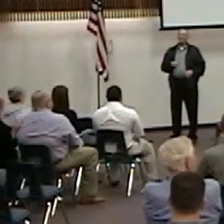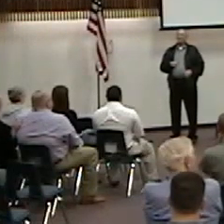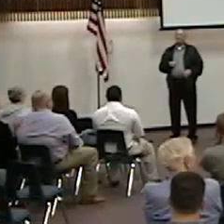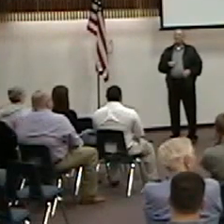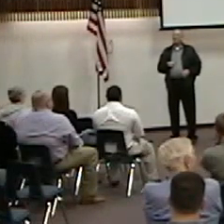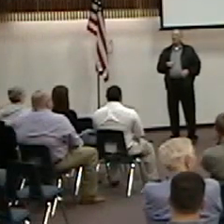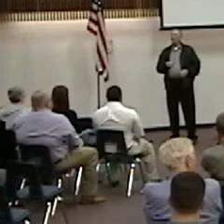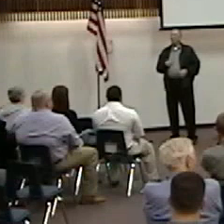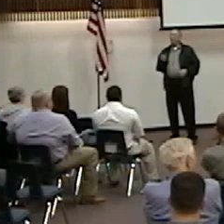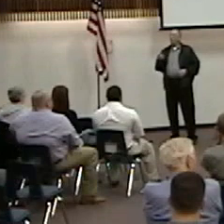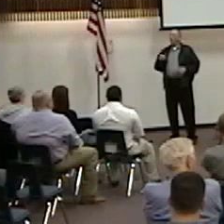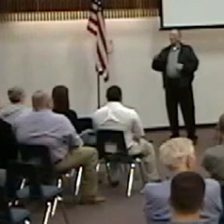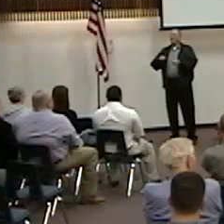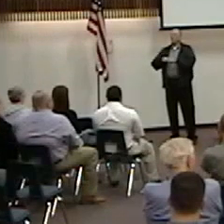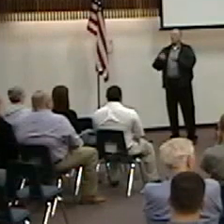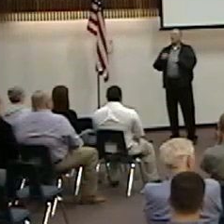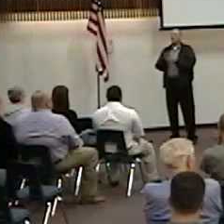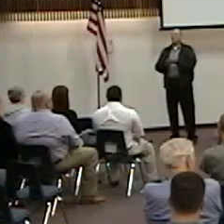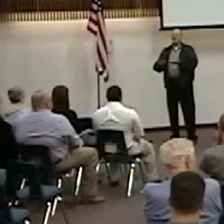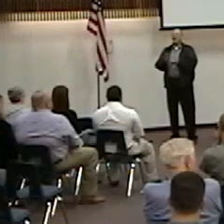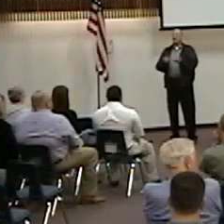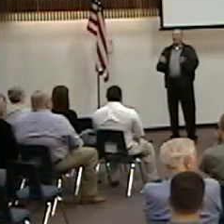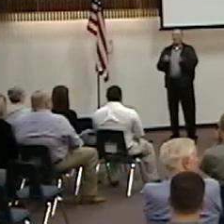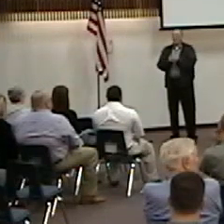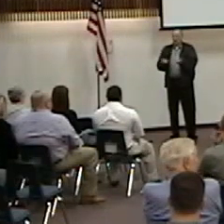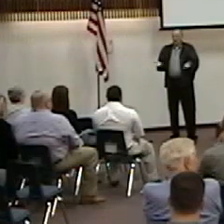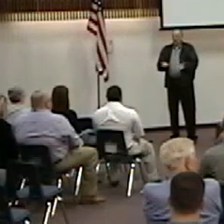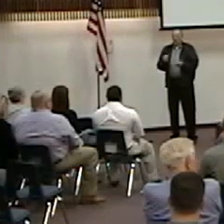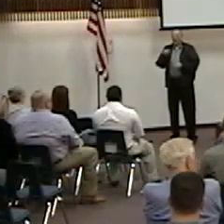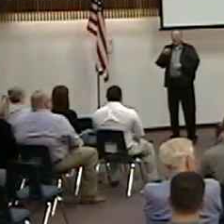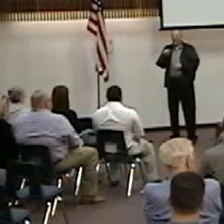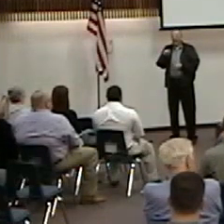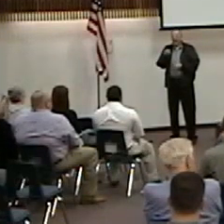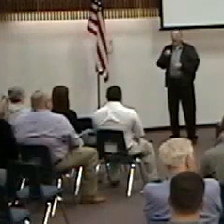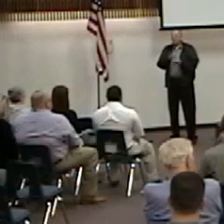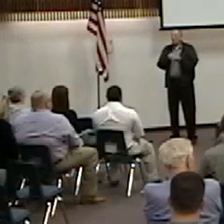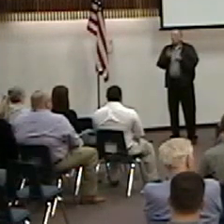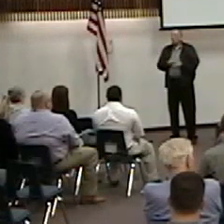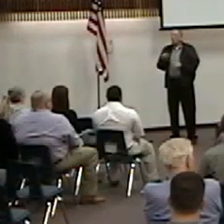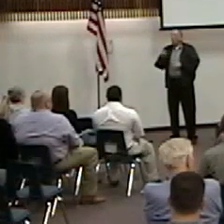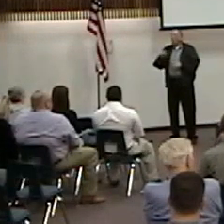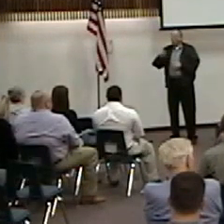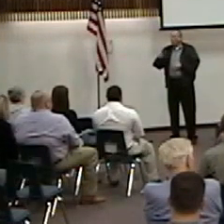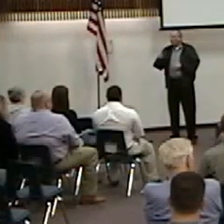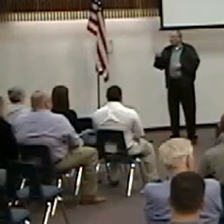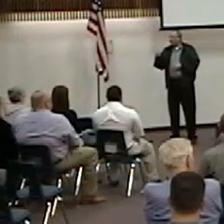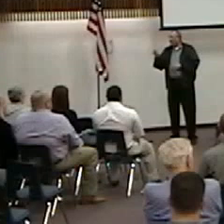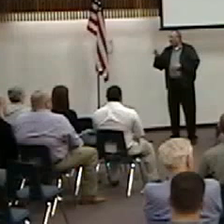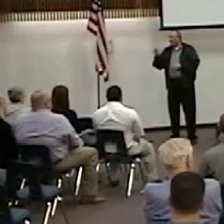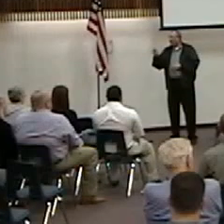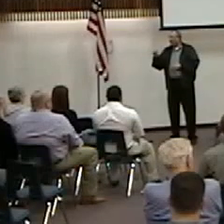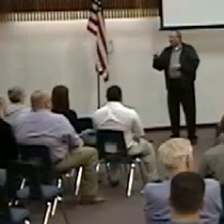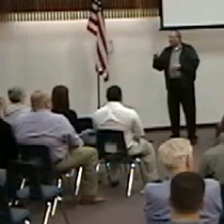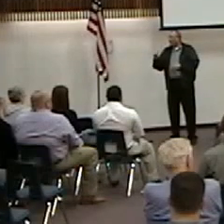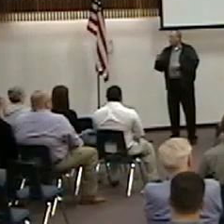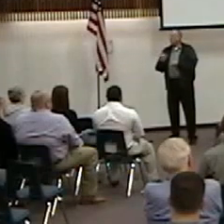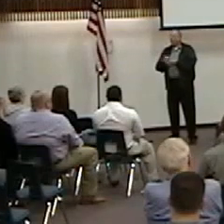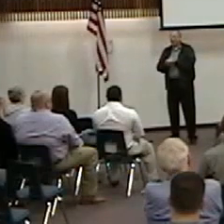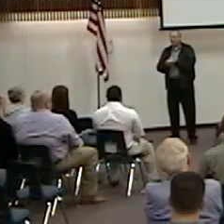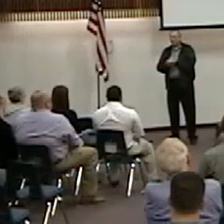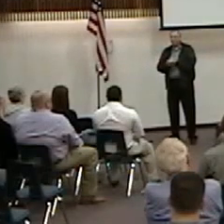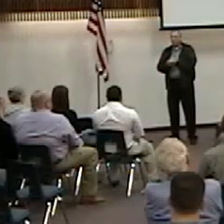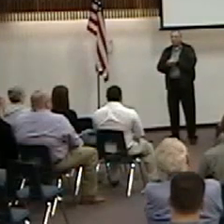While they were taking a break from college, they met here as AIM students in August of 1990 and were married